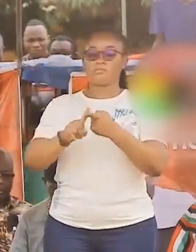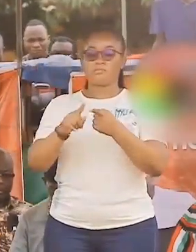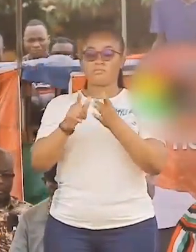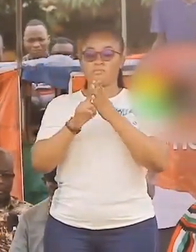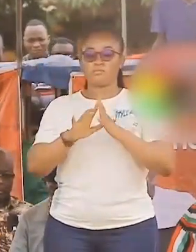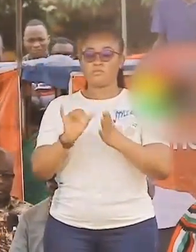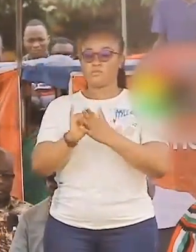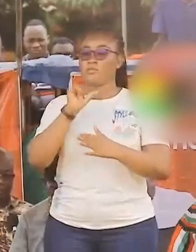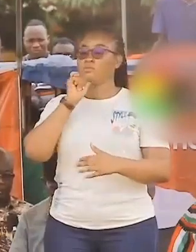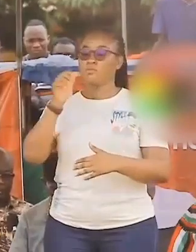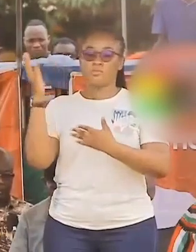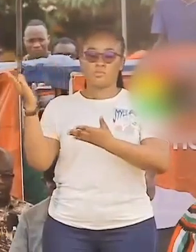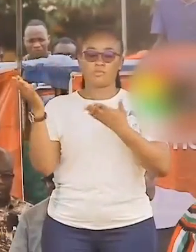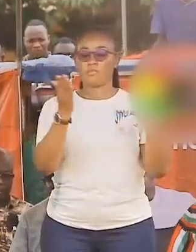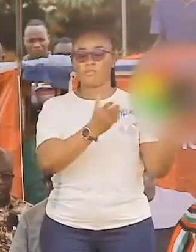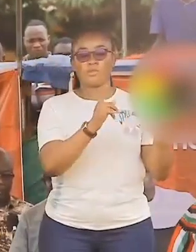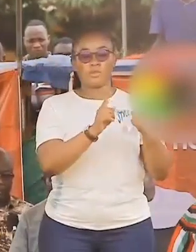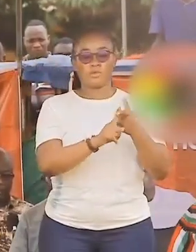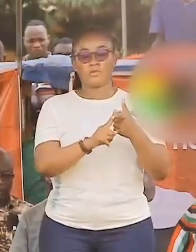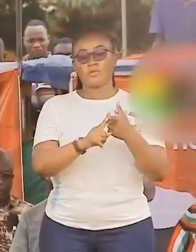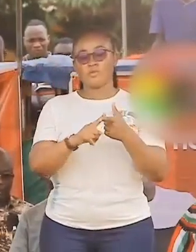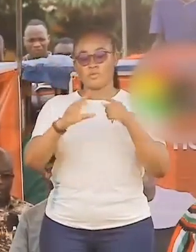not going president.